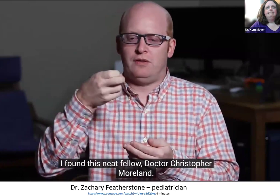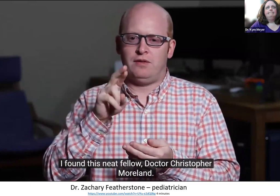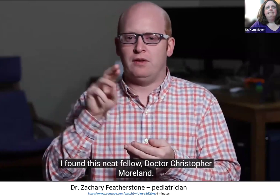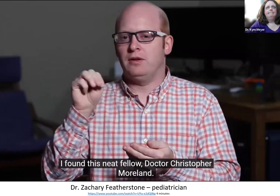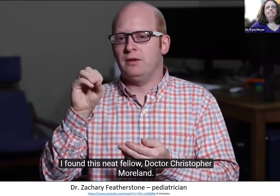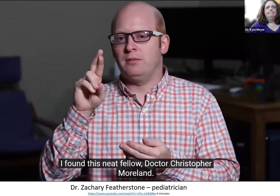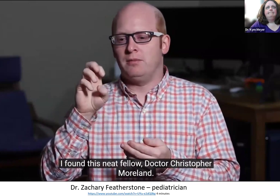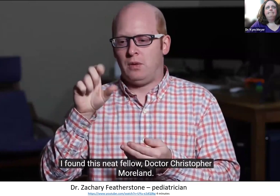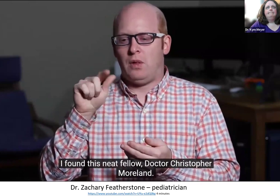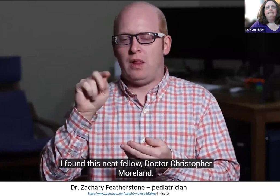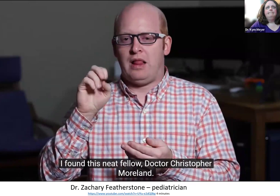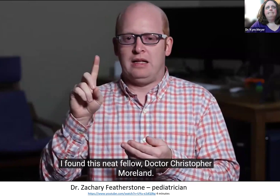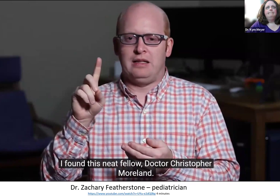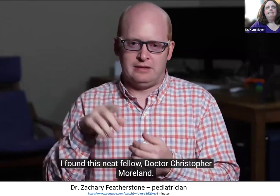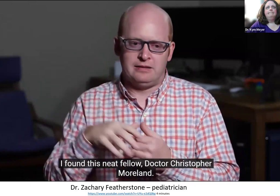Christopher Moreland.